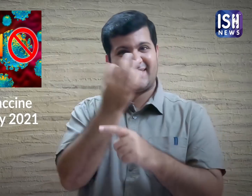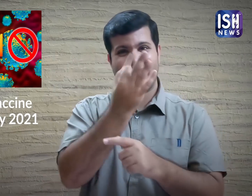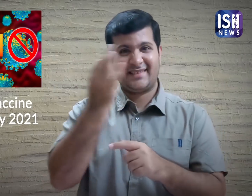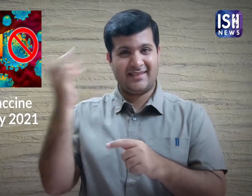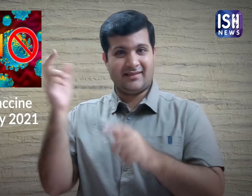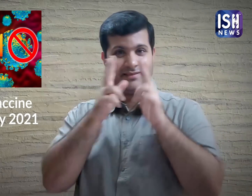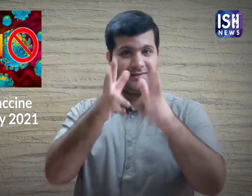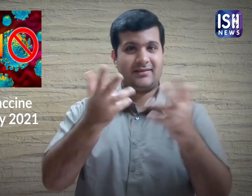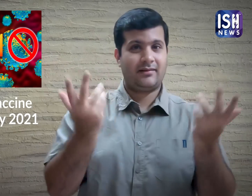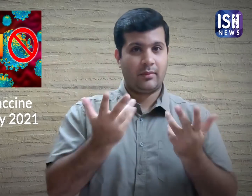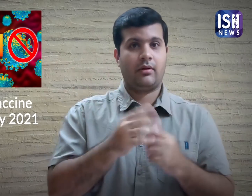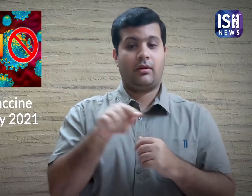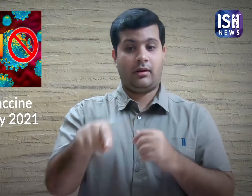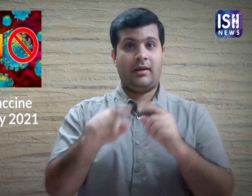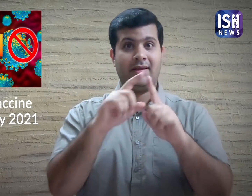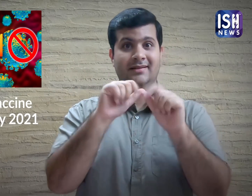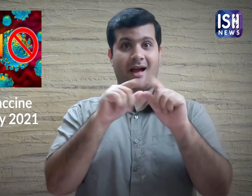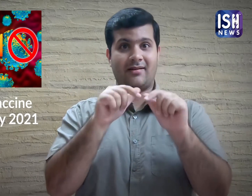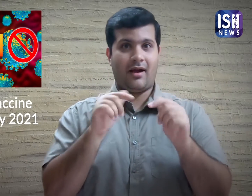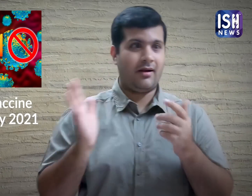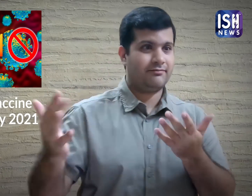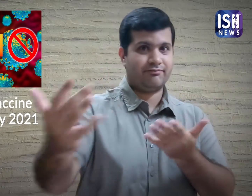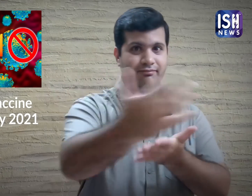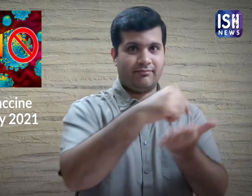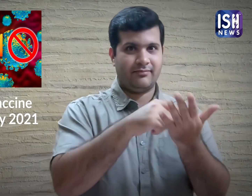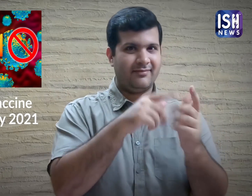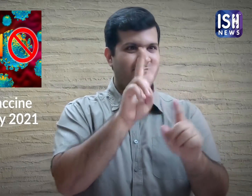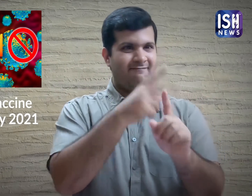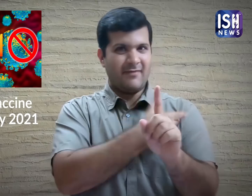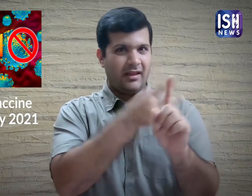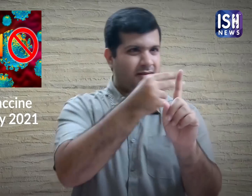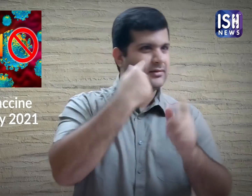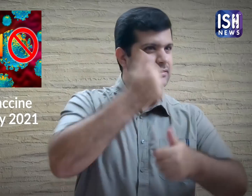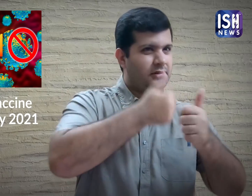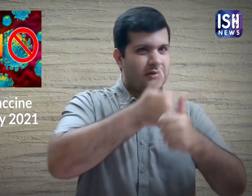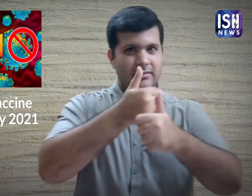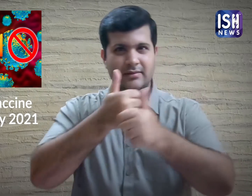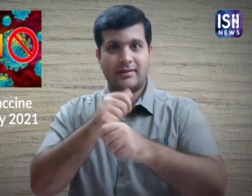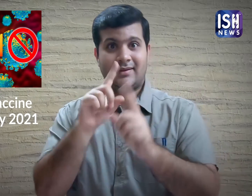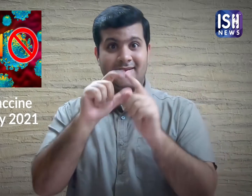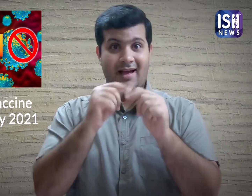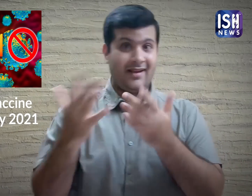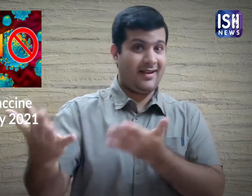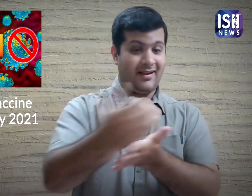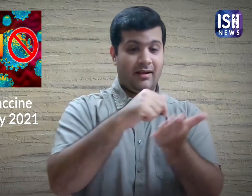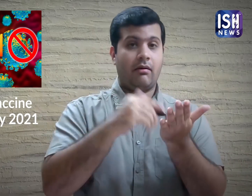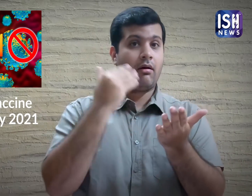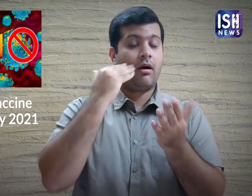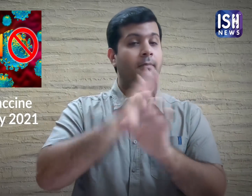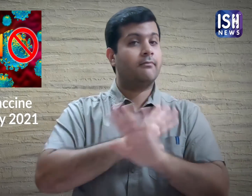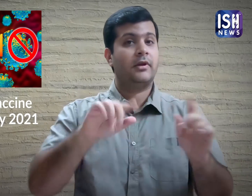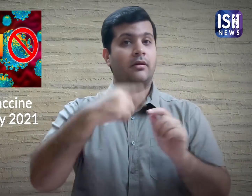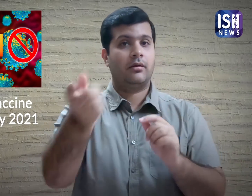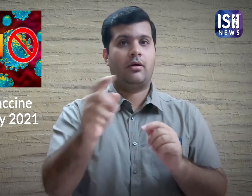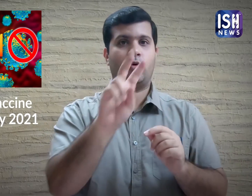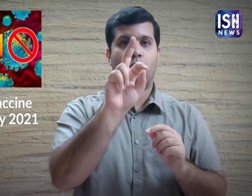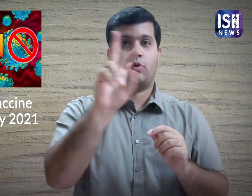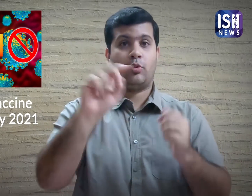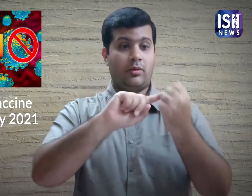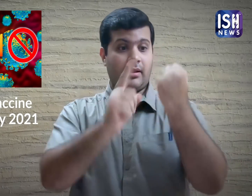After doing all the tests, Johnson & Johnson expects to receive all its clinical data on the effects of the vaccine by the end